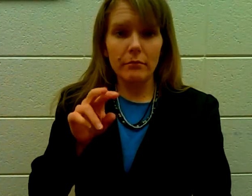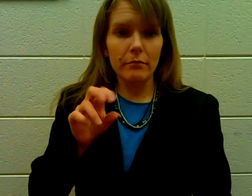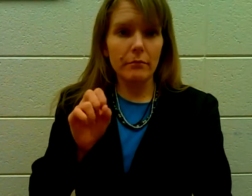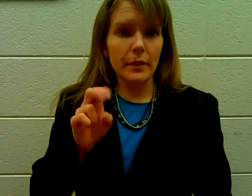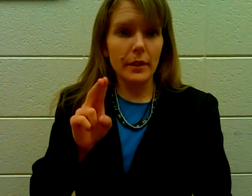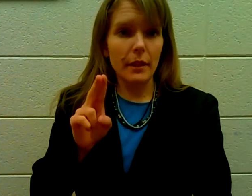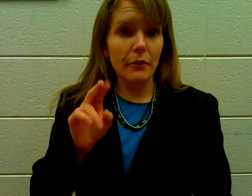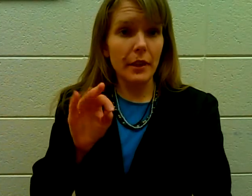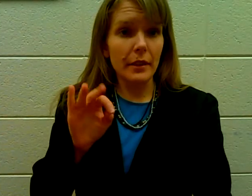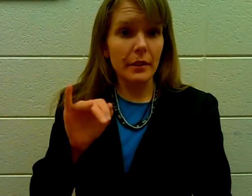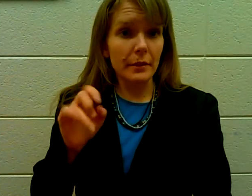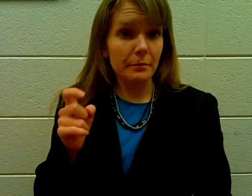Suffix.